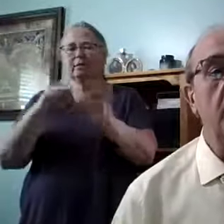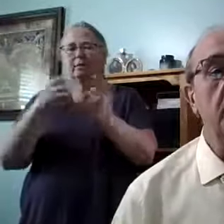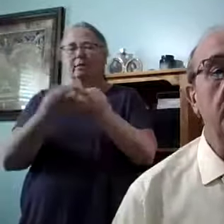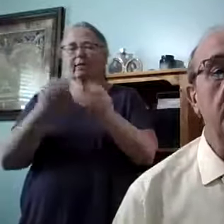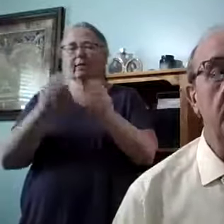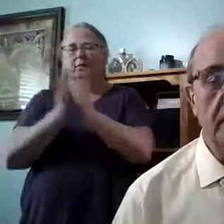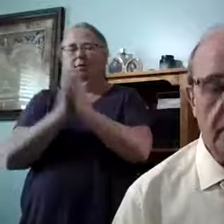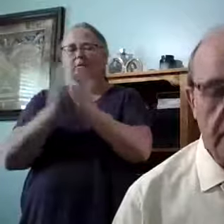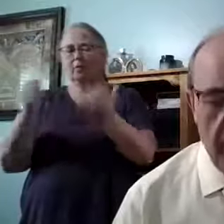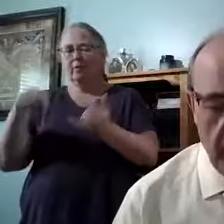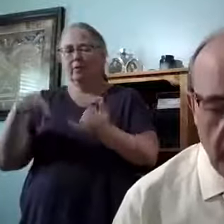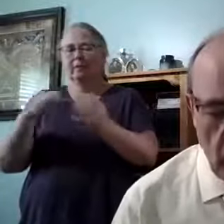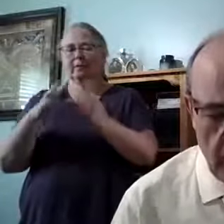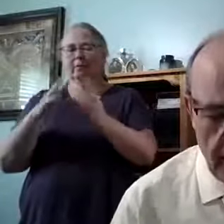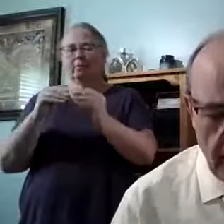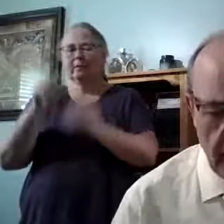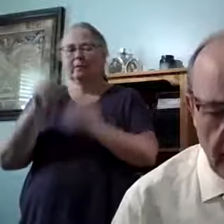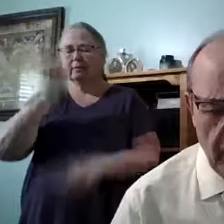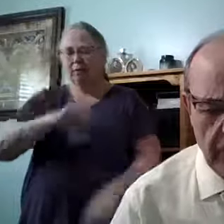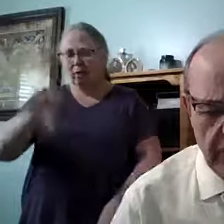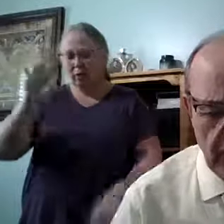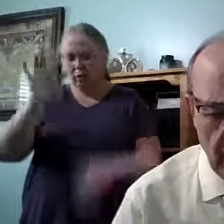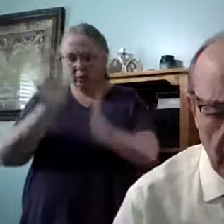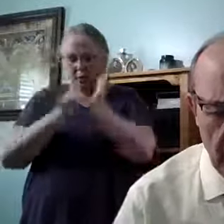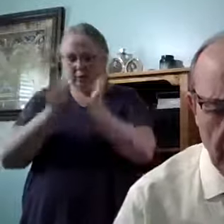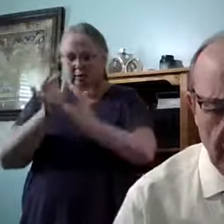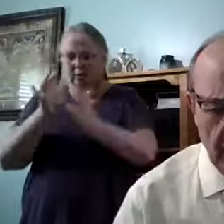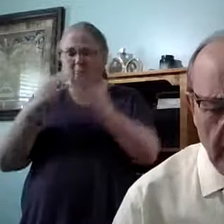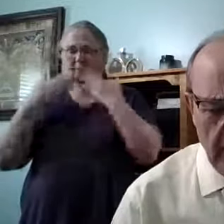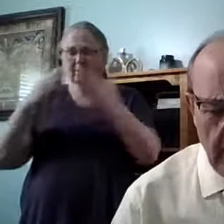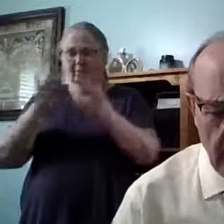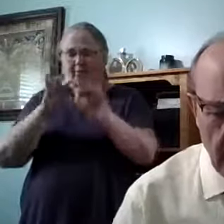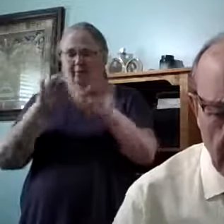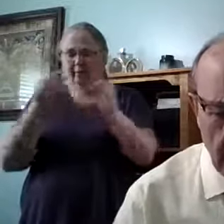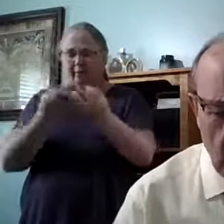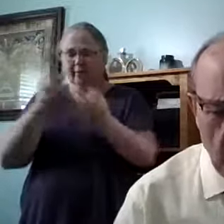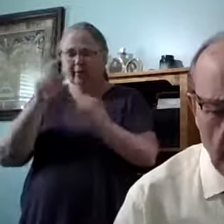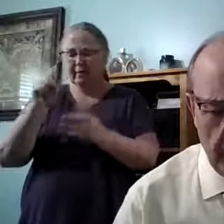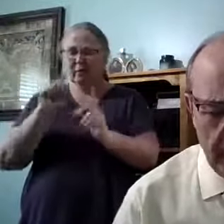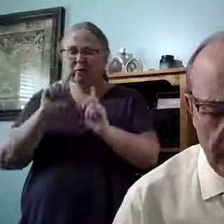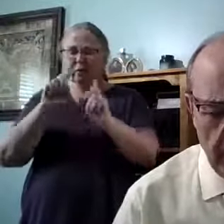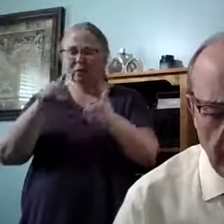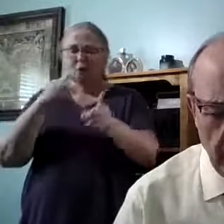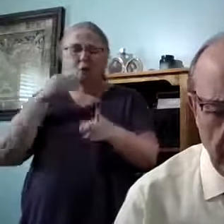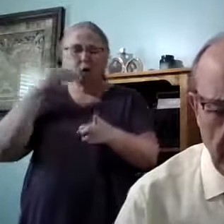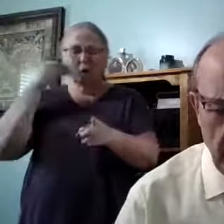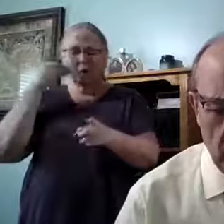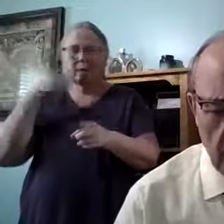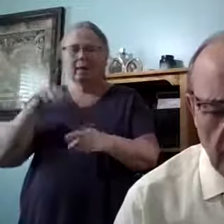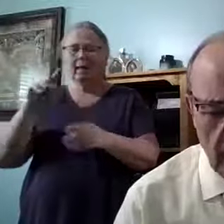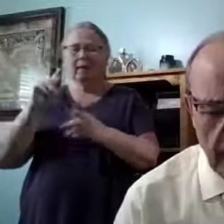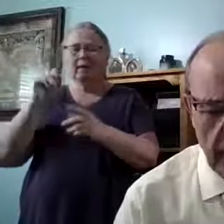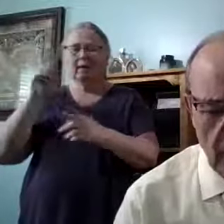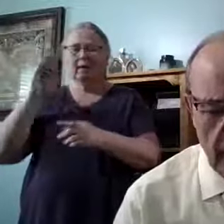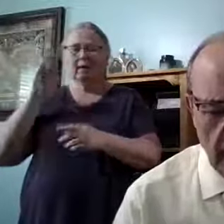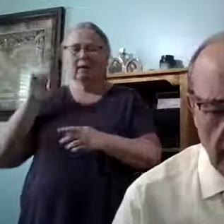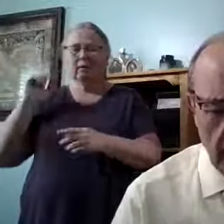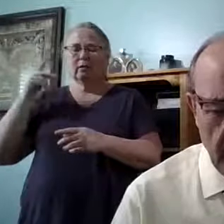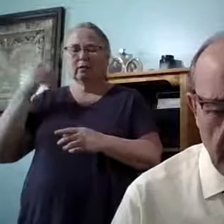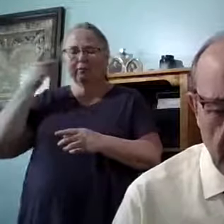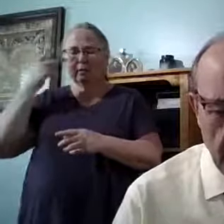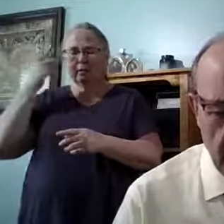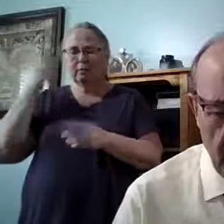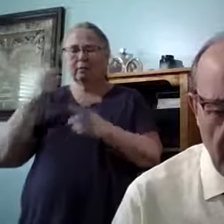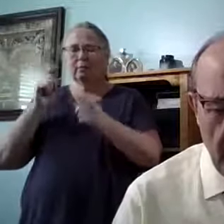this service in Jesus name. Lord, we thank you for this family that needs to get home back to the Philippines. We pray you would